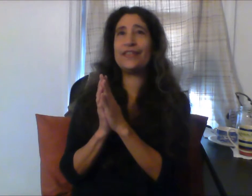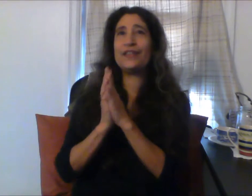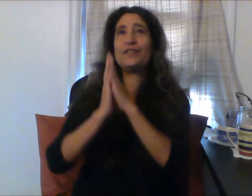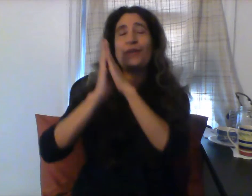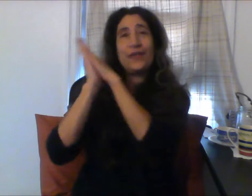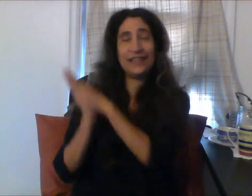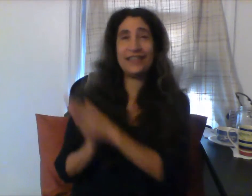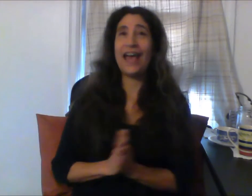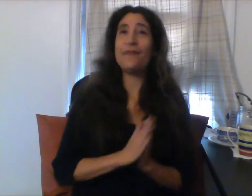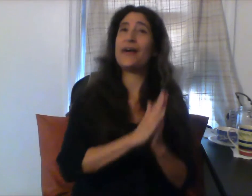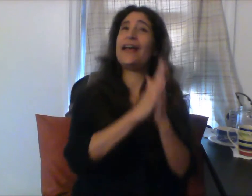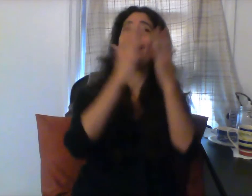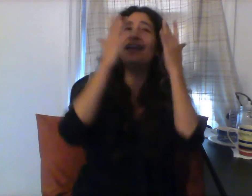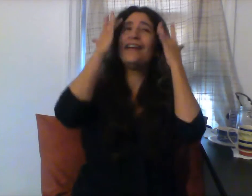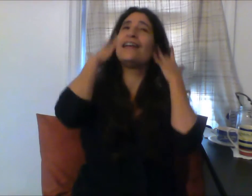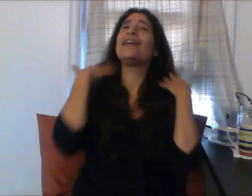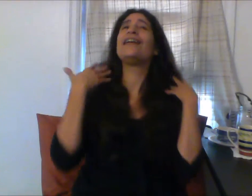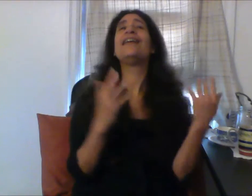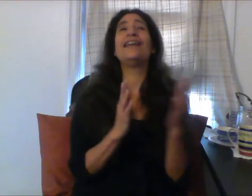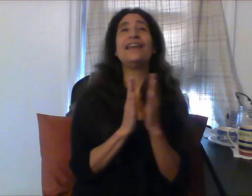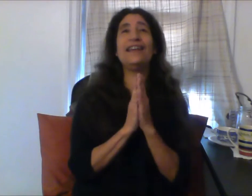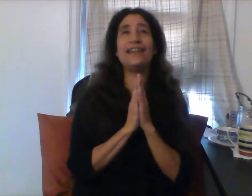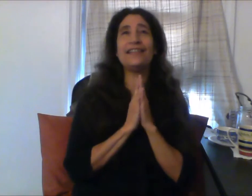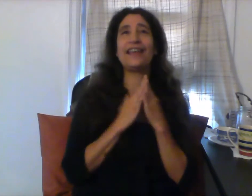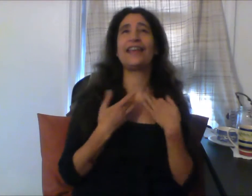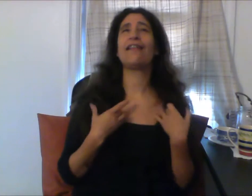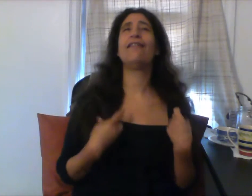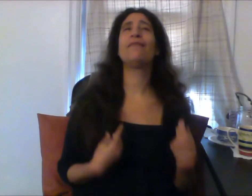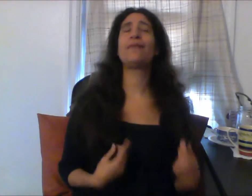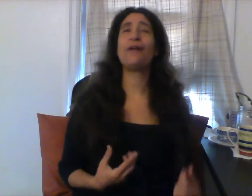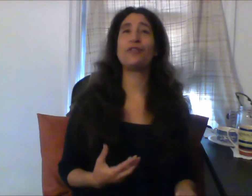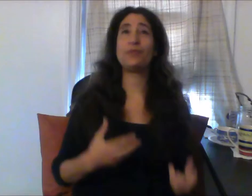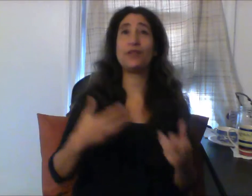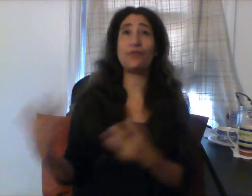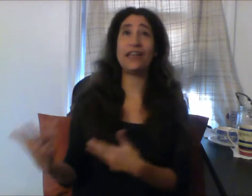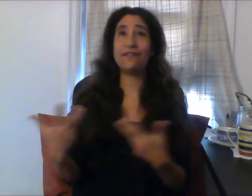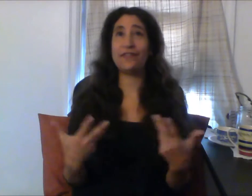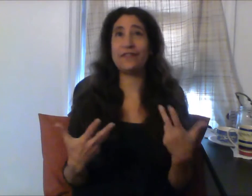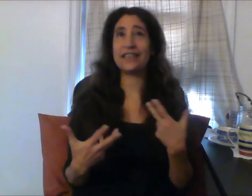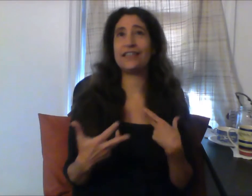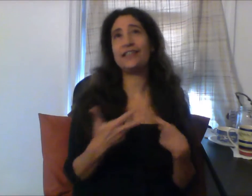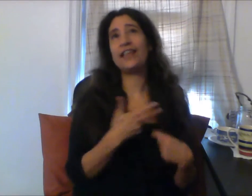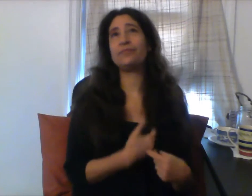So in that way, you know, you say, think, oh, how could you be grateful for such a thing?